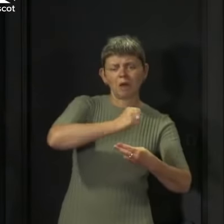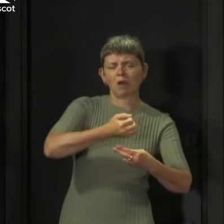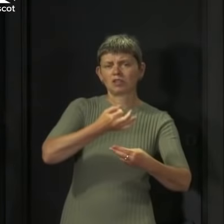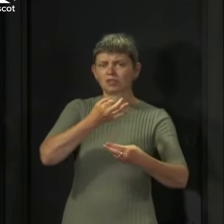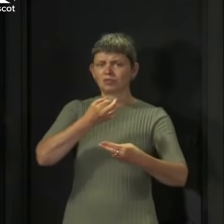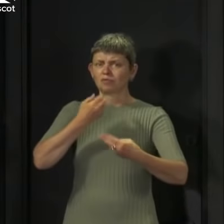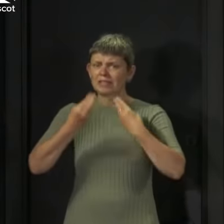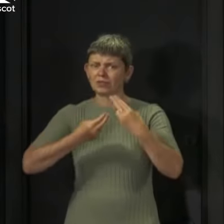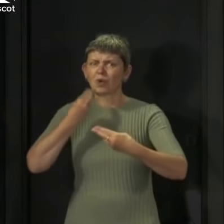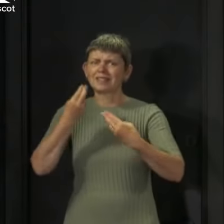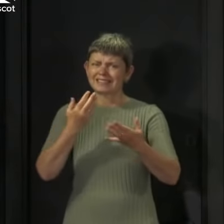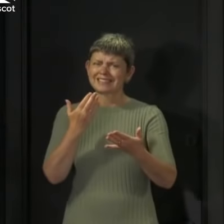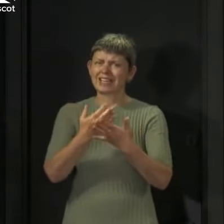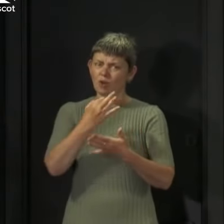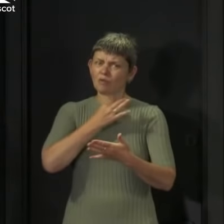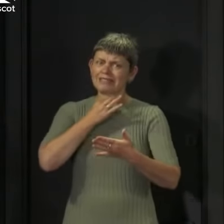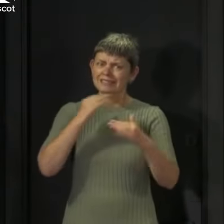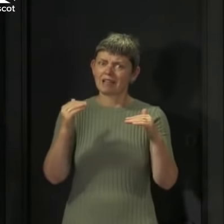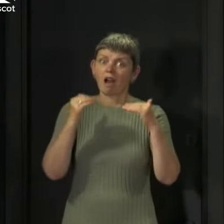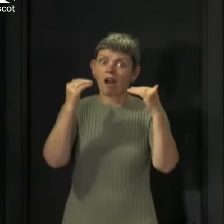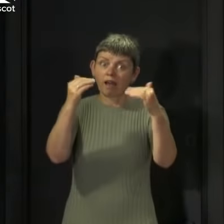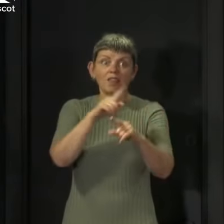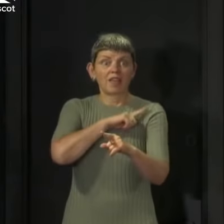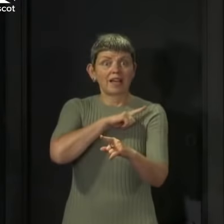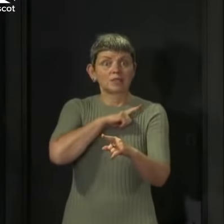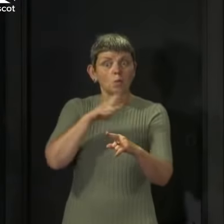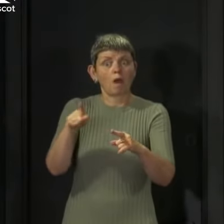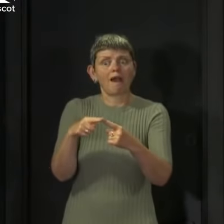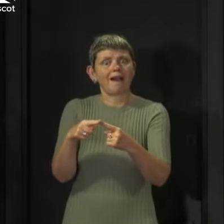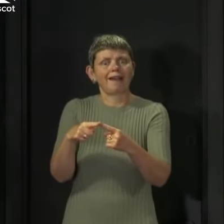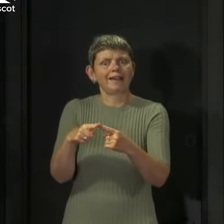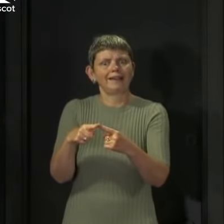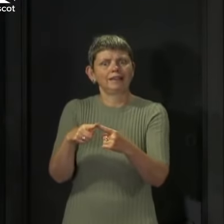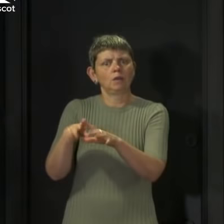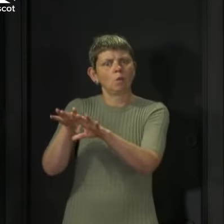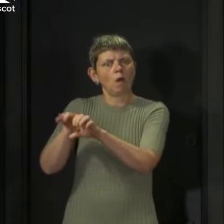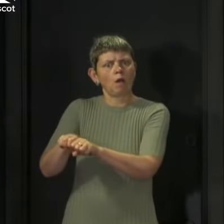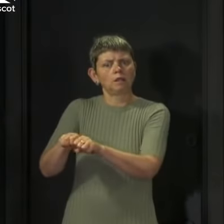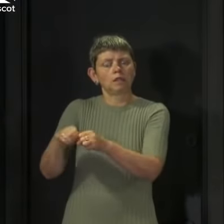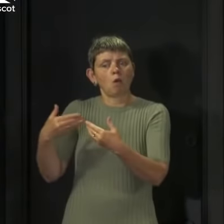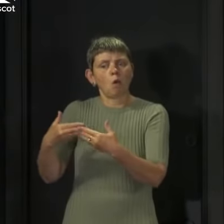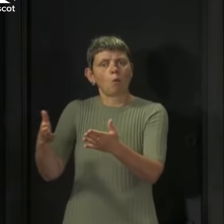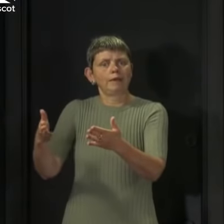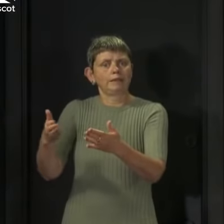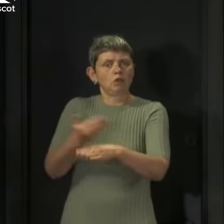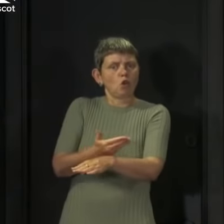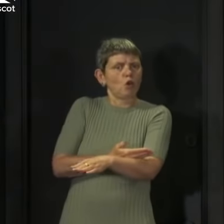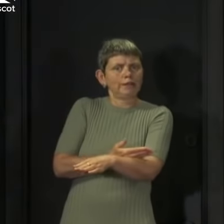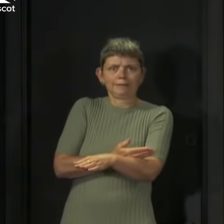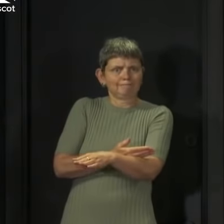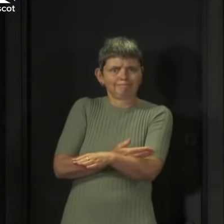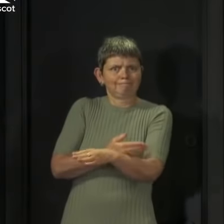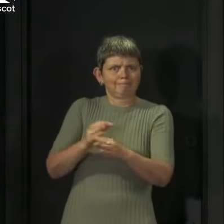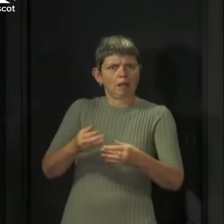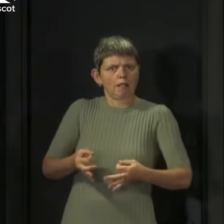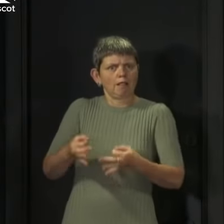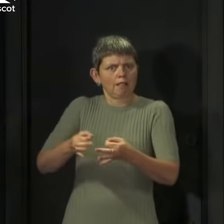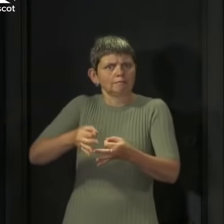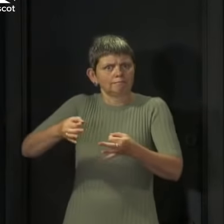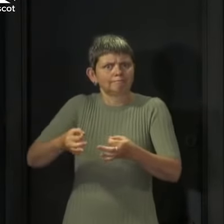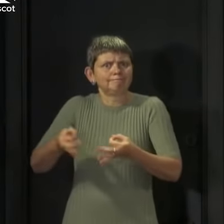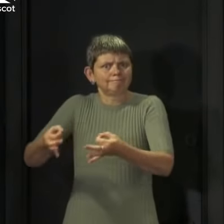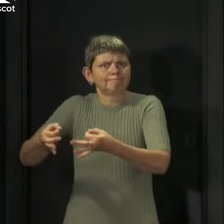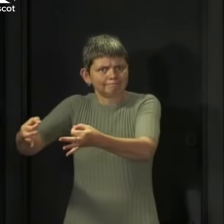the spread of the virus. That's why we held back the reopening of hospitality until a later phase and it's why we staggered its